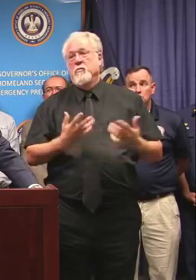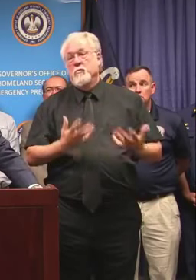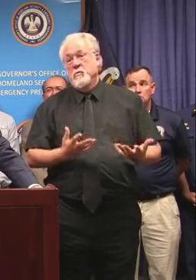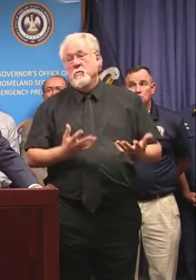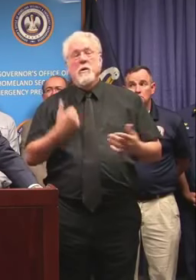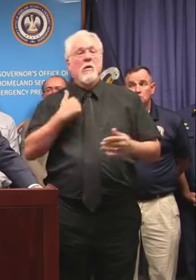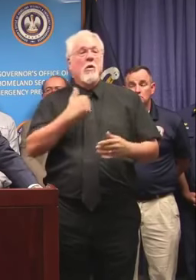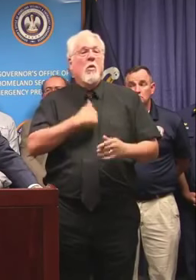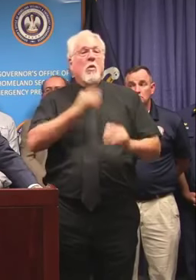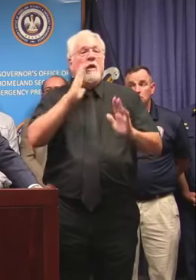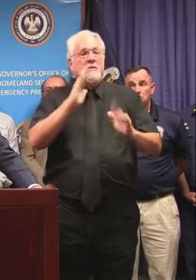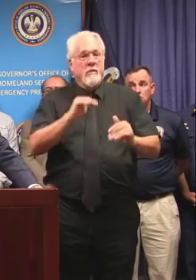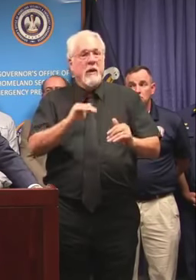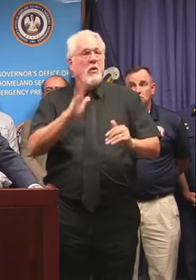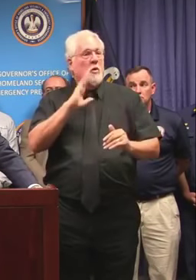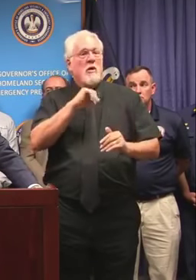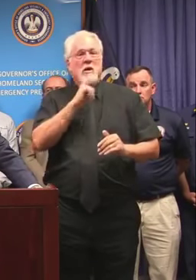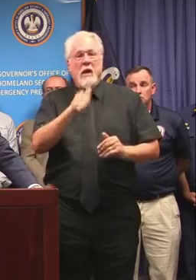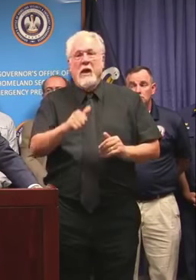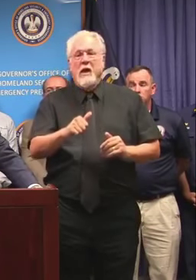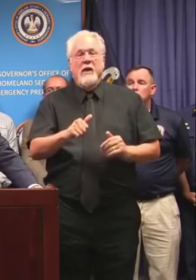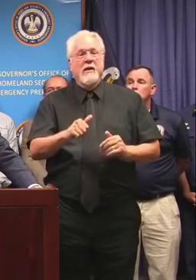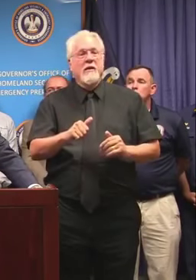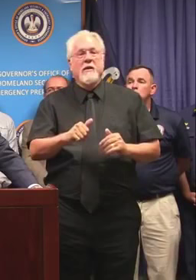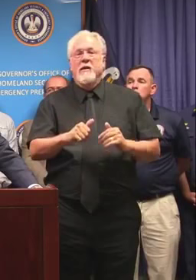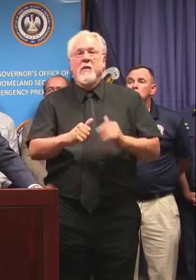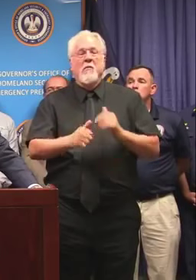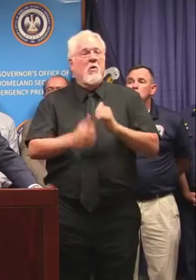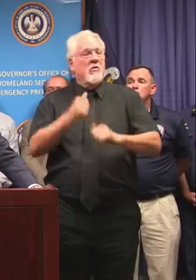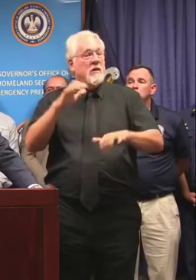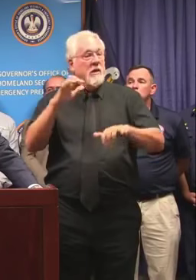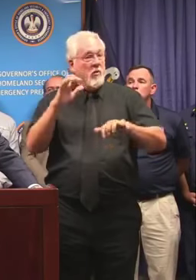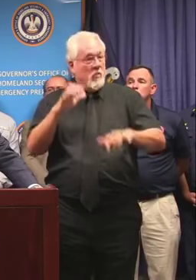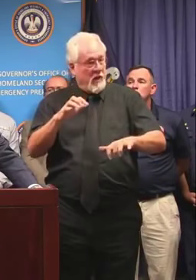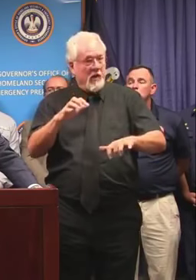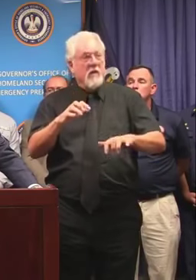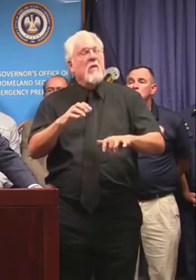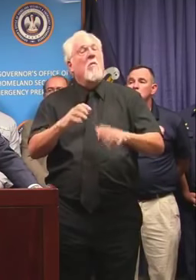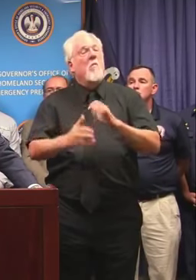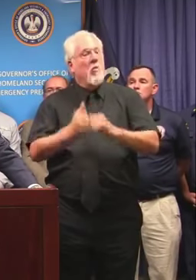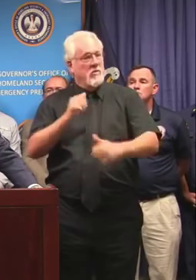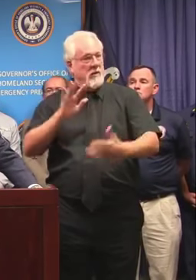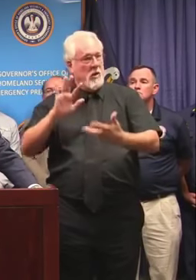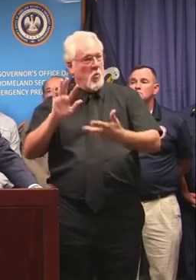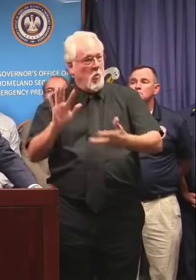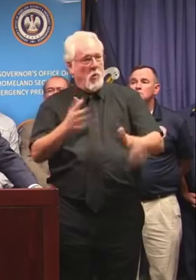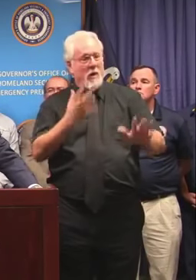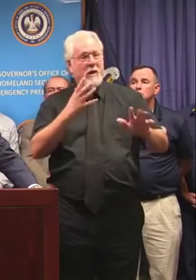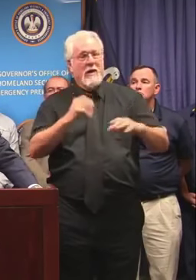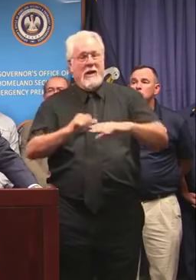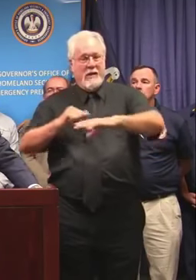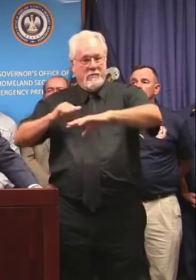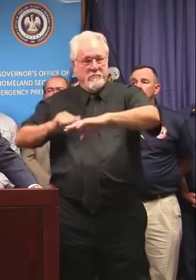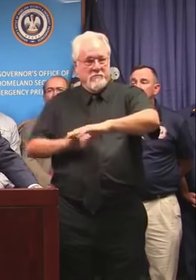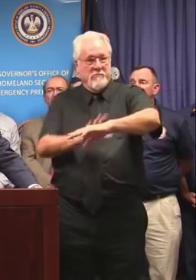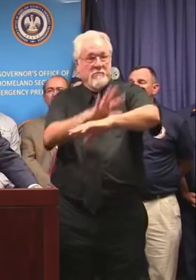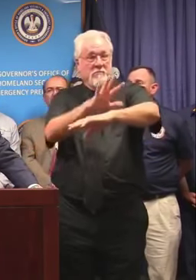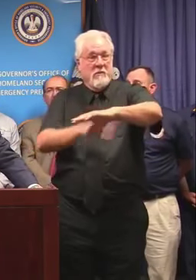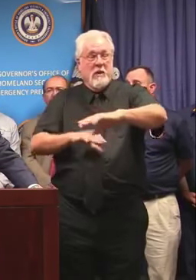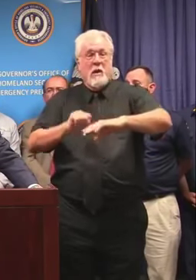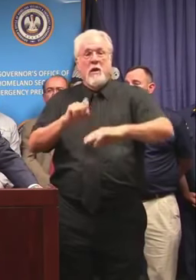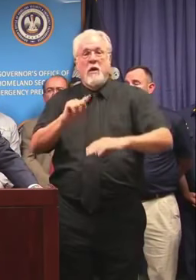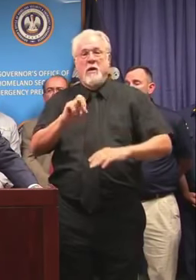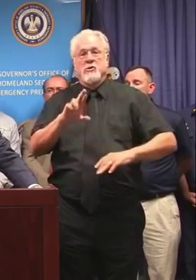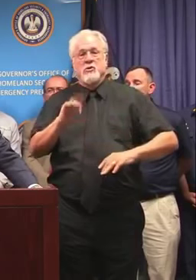we expect that this will not be primarily a rain event. It will be primarily a wind and storm surge event. But